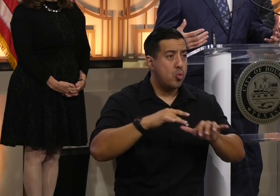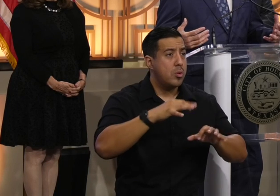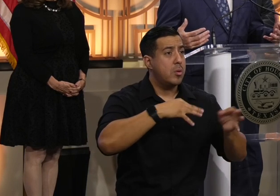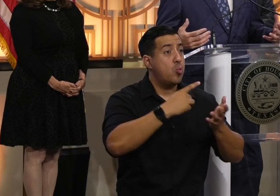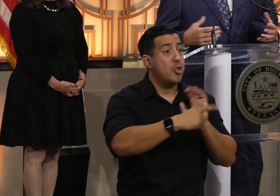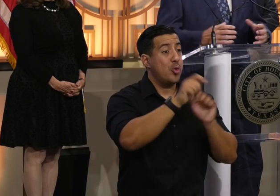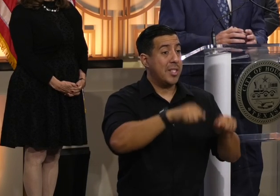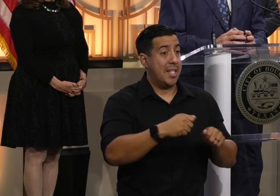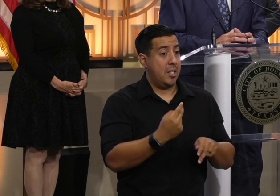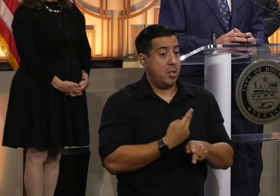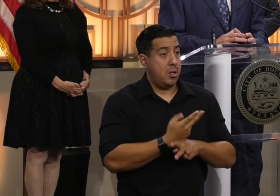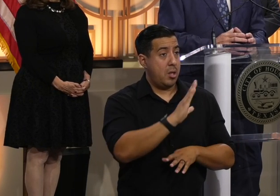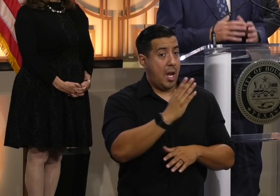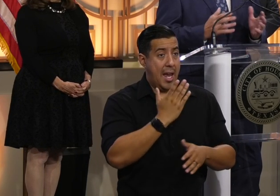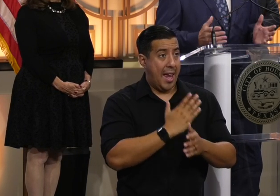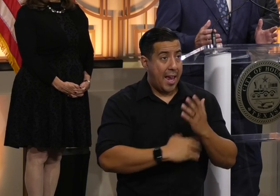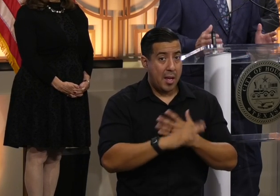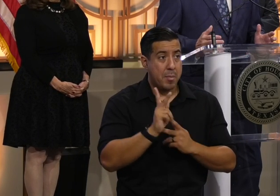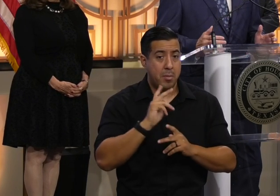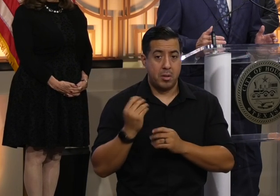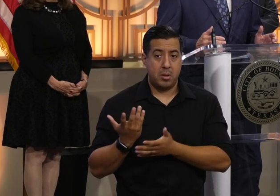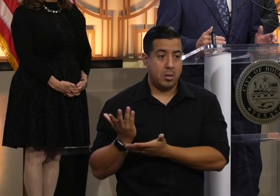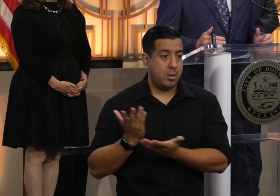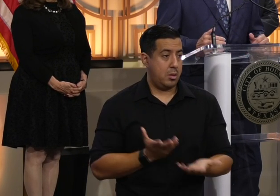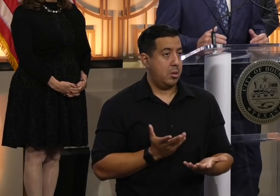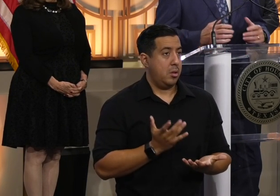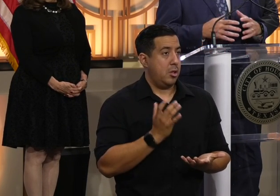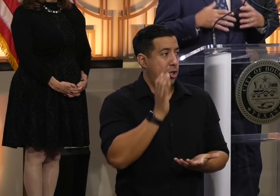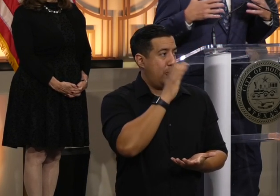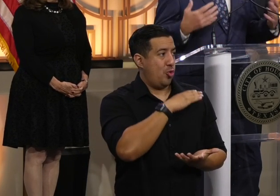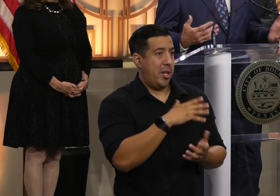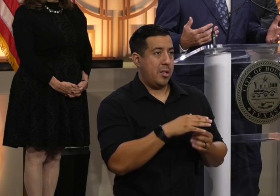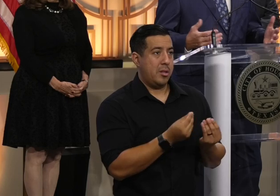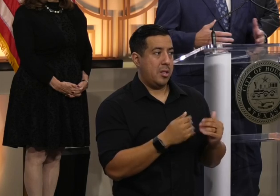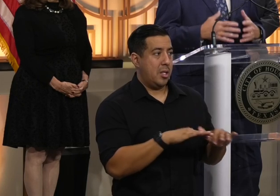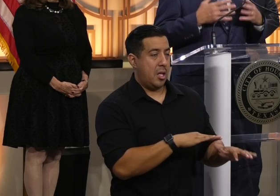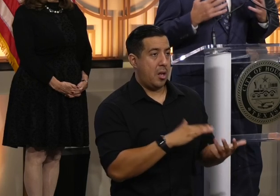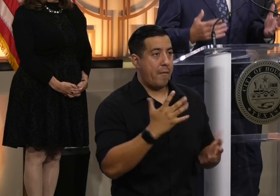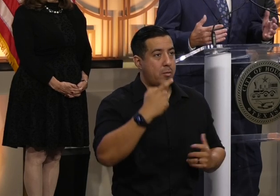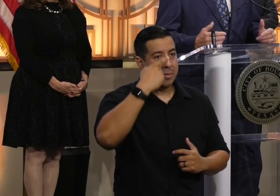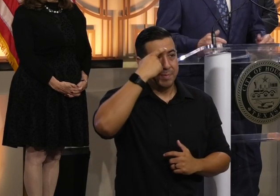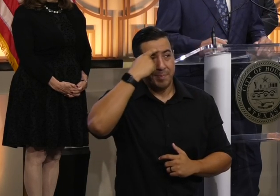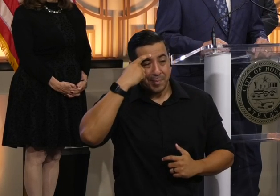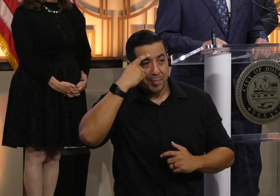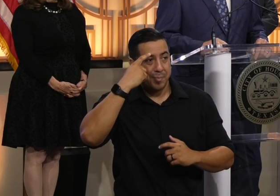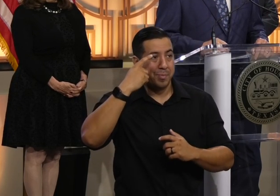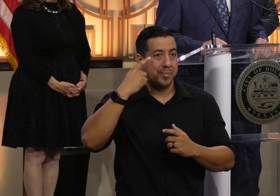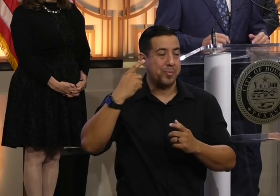what you can carry in your hands, stranger in a strange land, coming from some trauma and some discomfort,